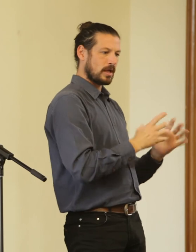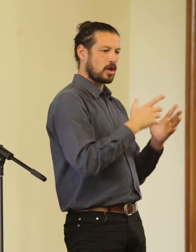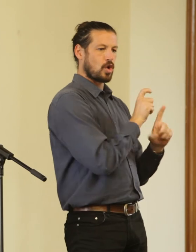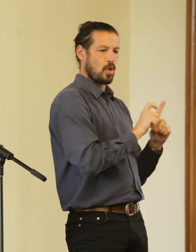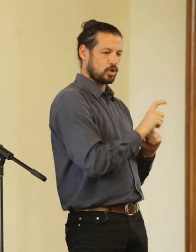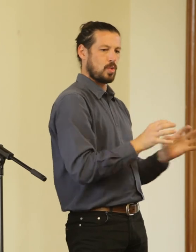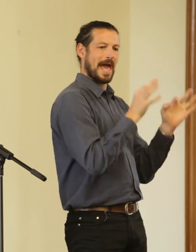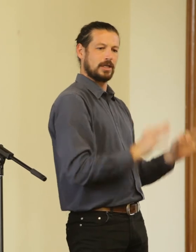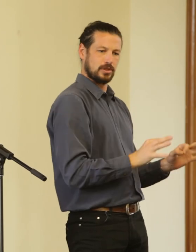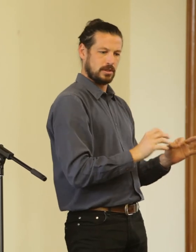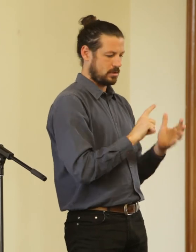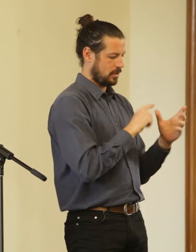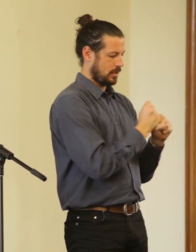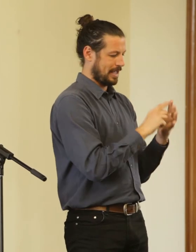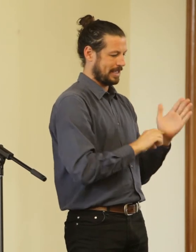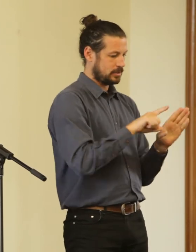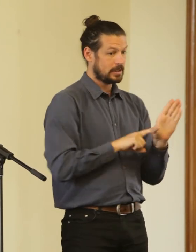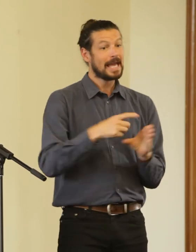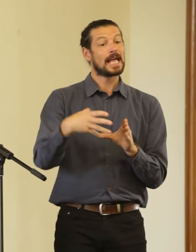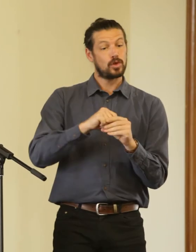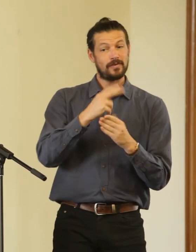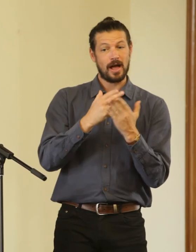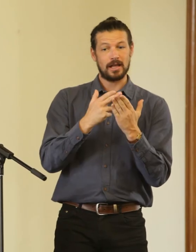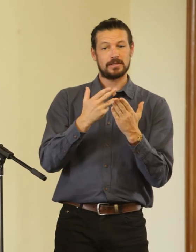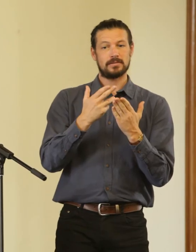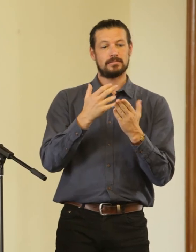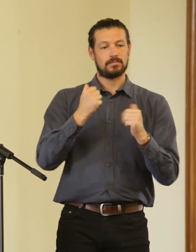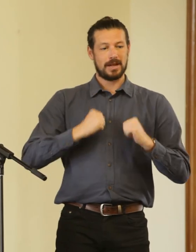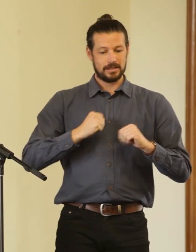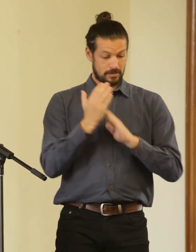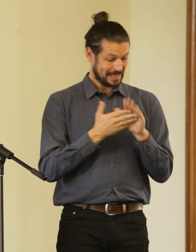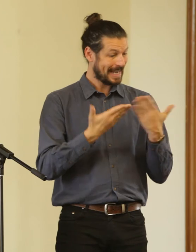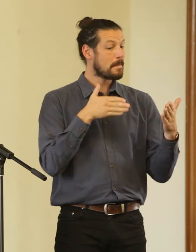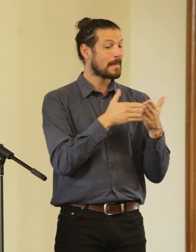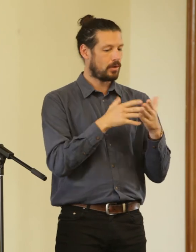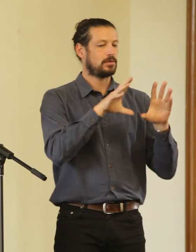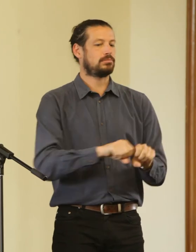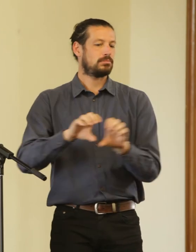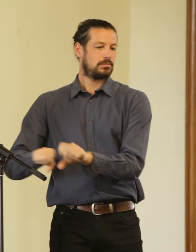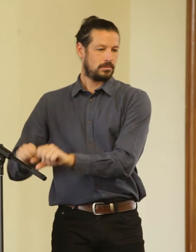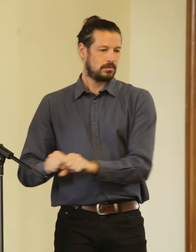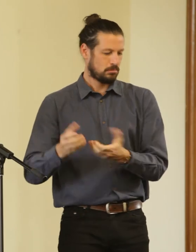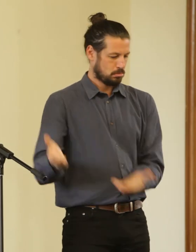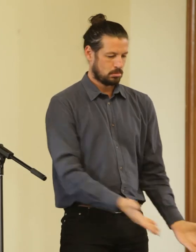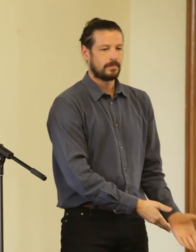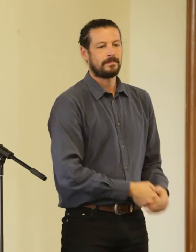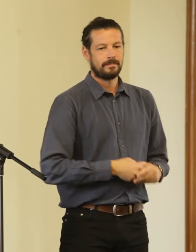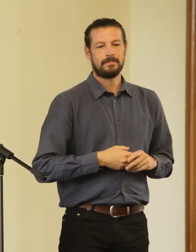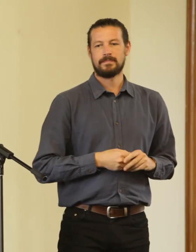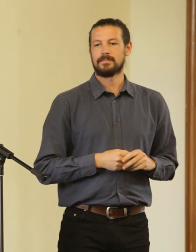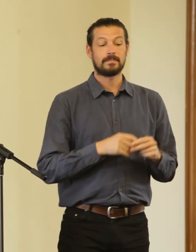inclusive arts practice works to remove the barriers to participation that a child may face. The second